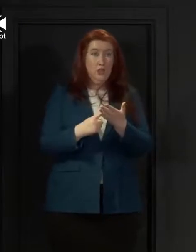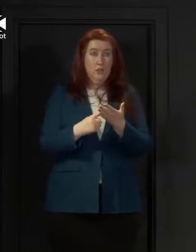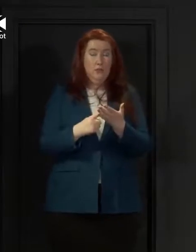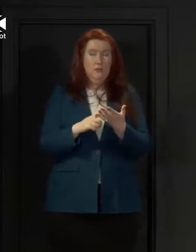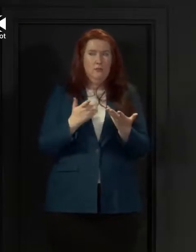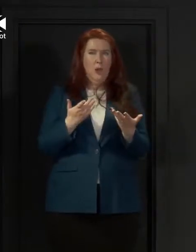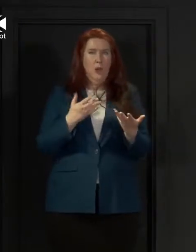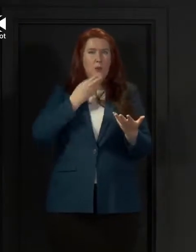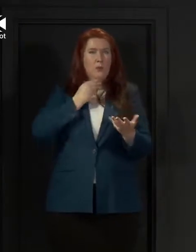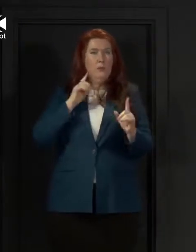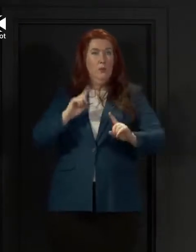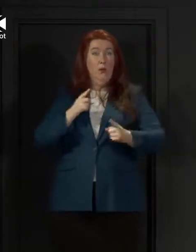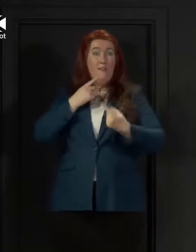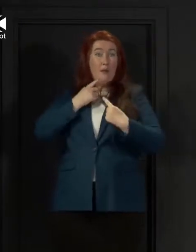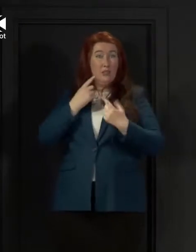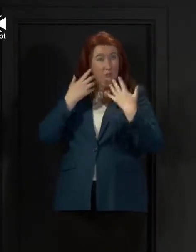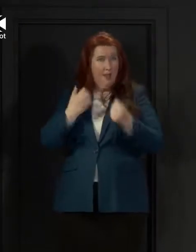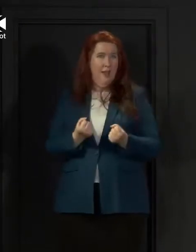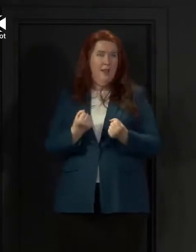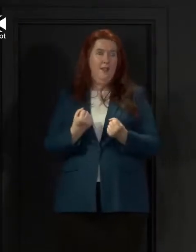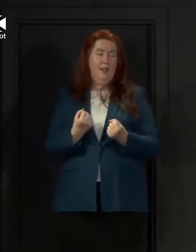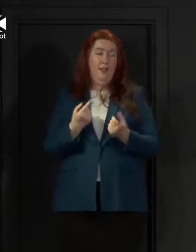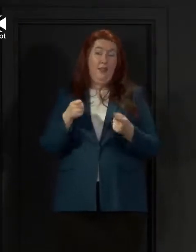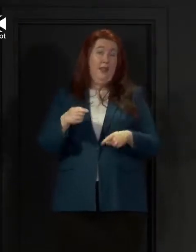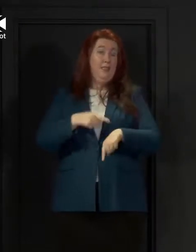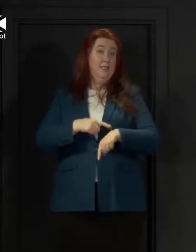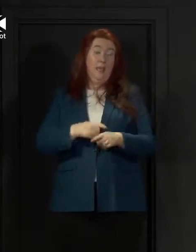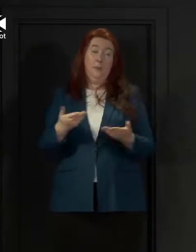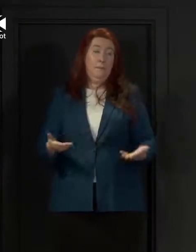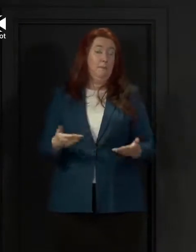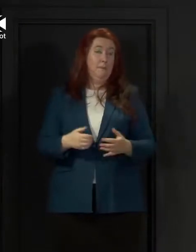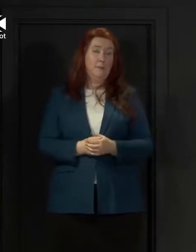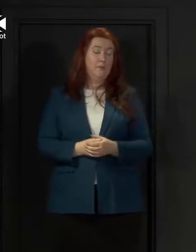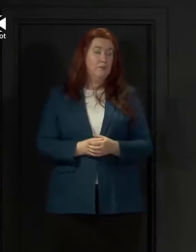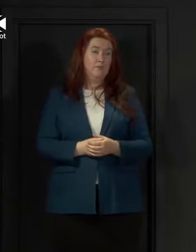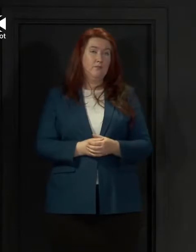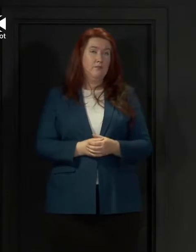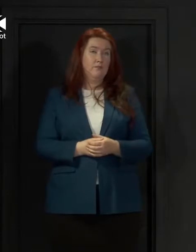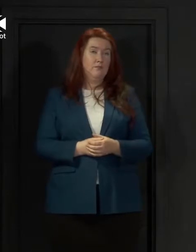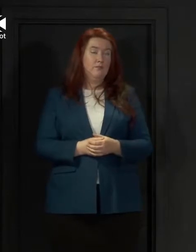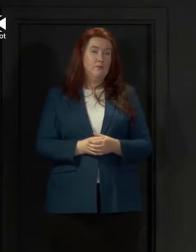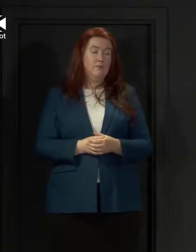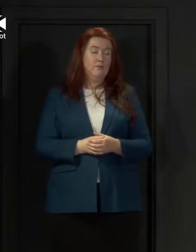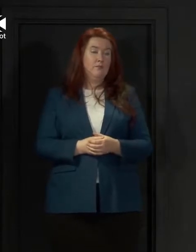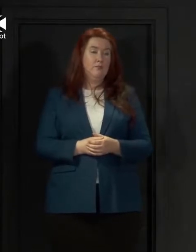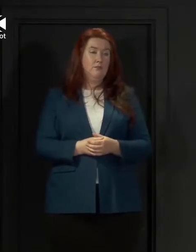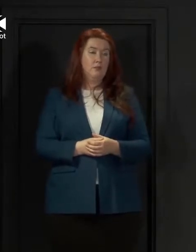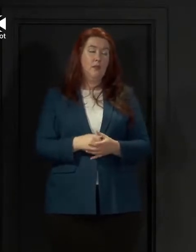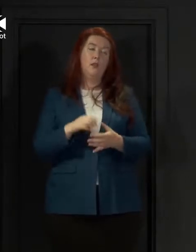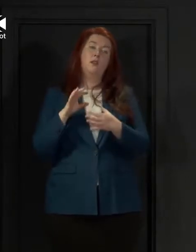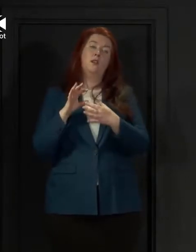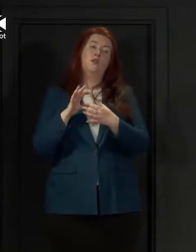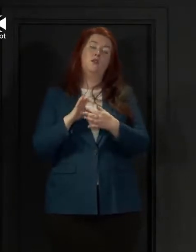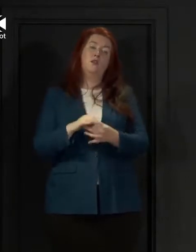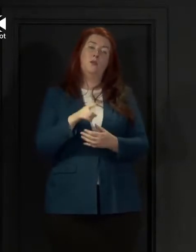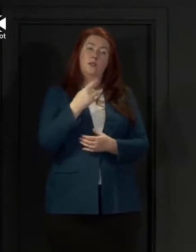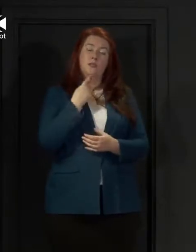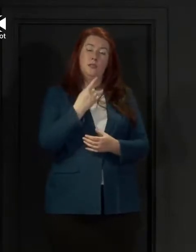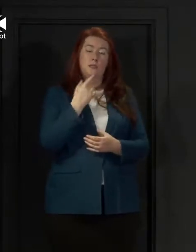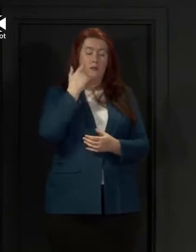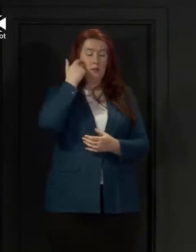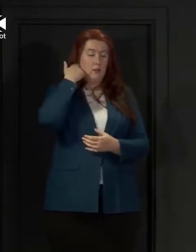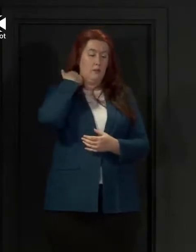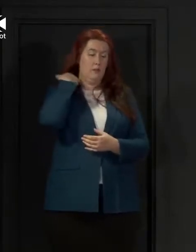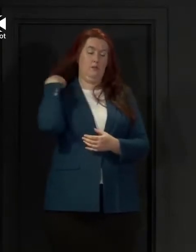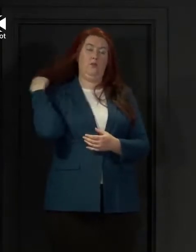information that we have available to us at the time. in terms of whether or not we